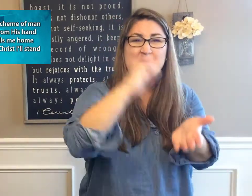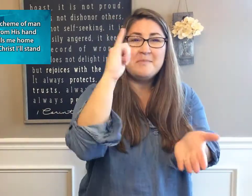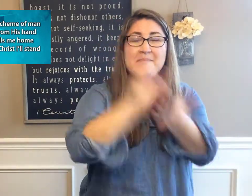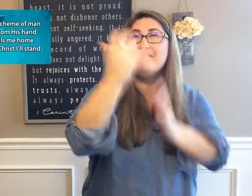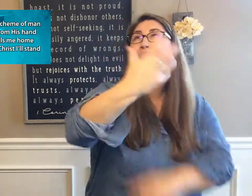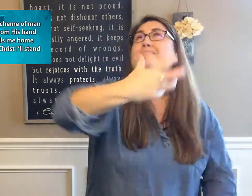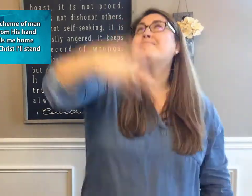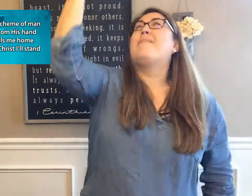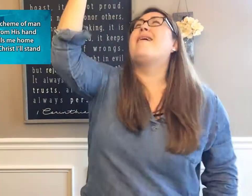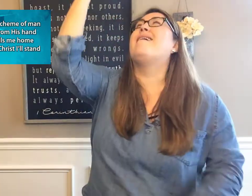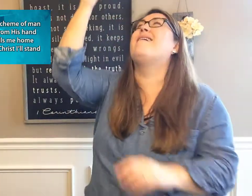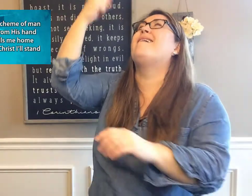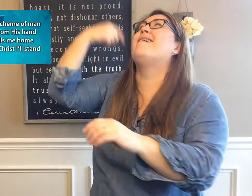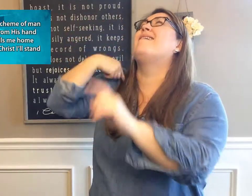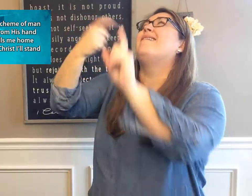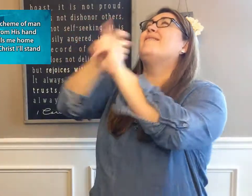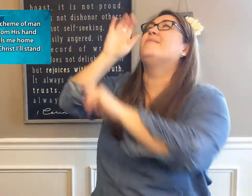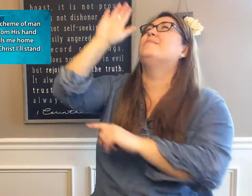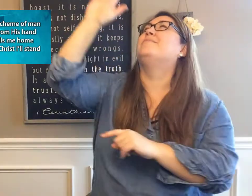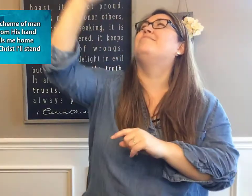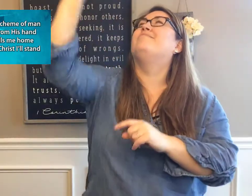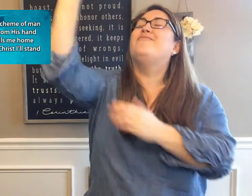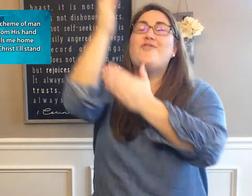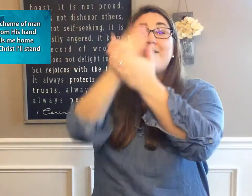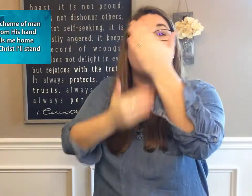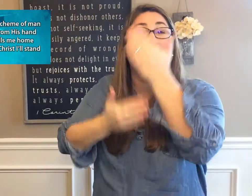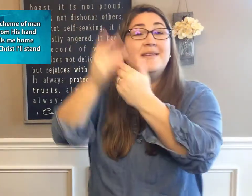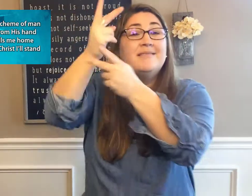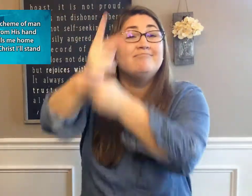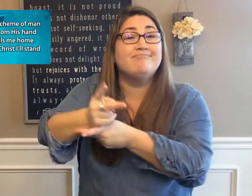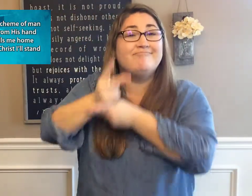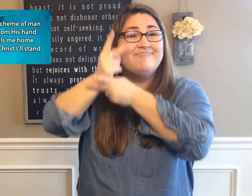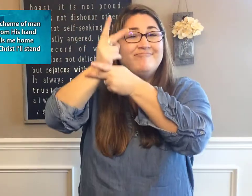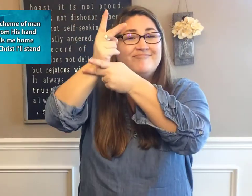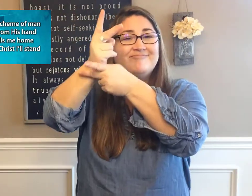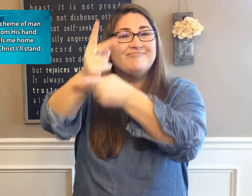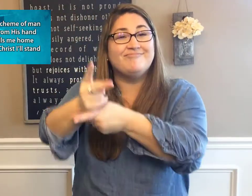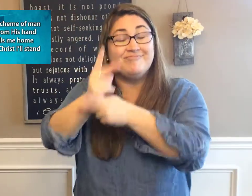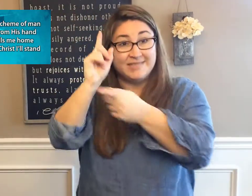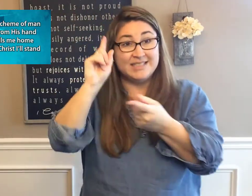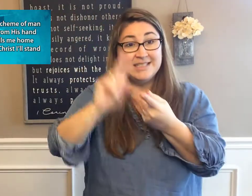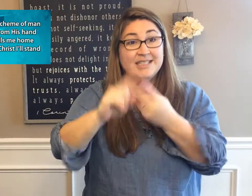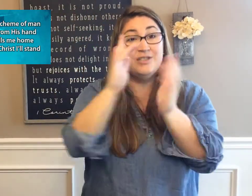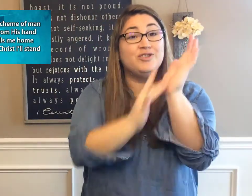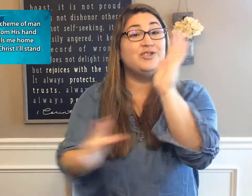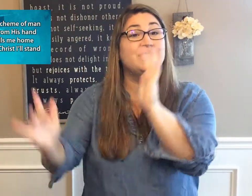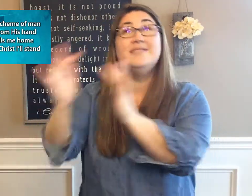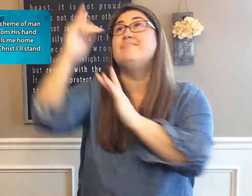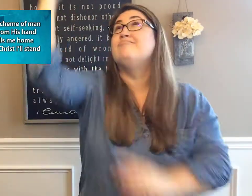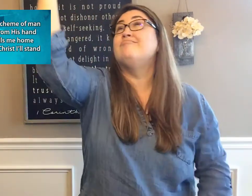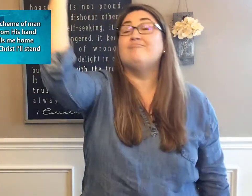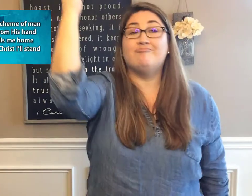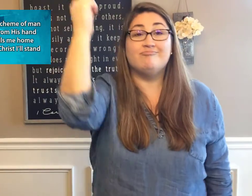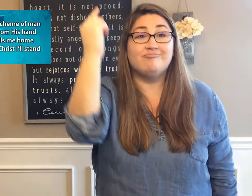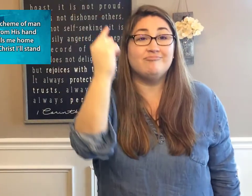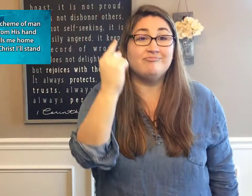never block me from His hand Till He returns